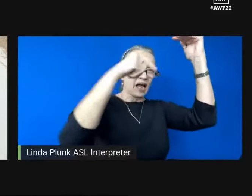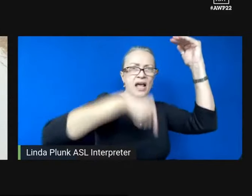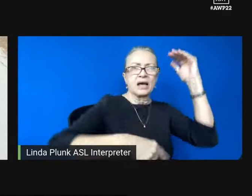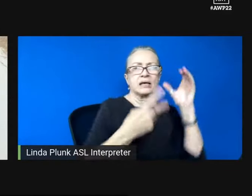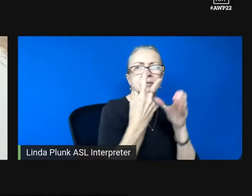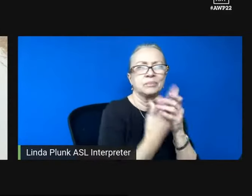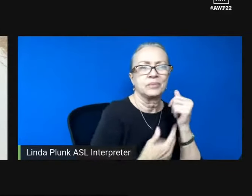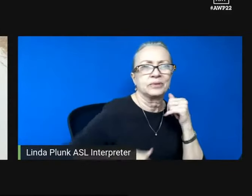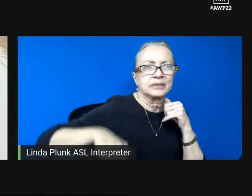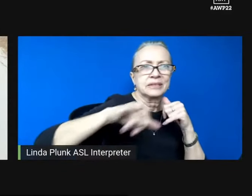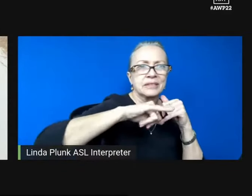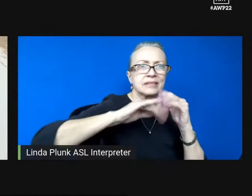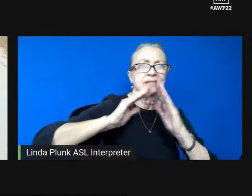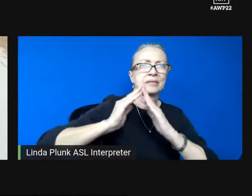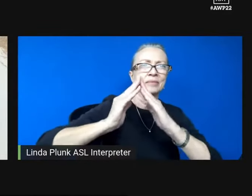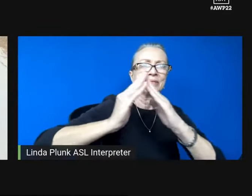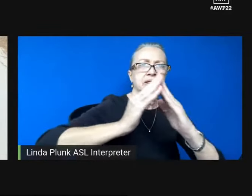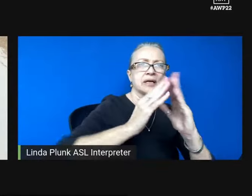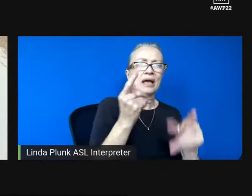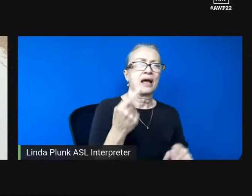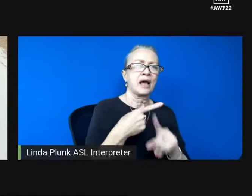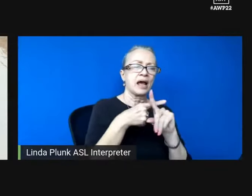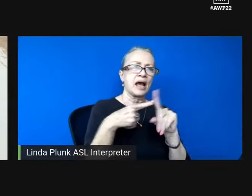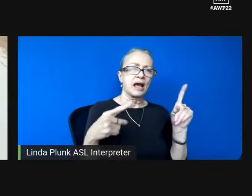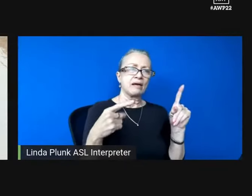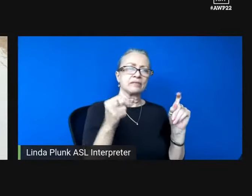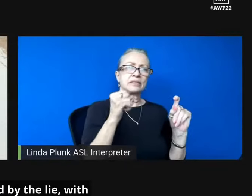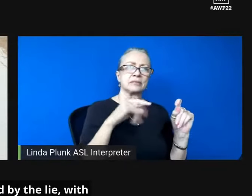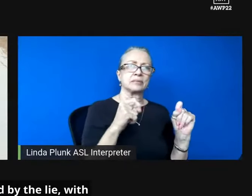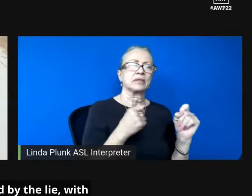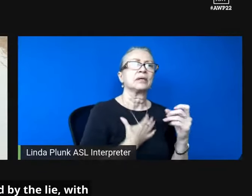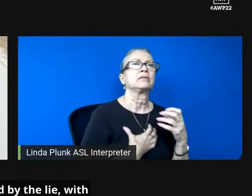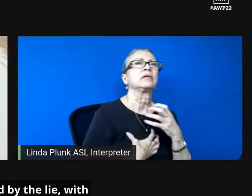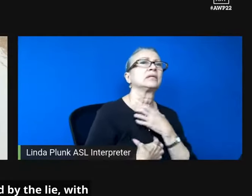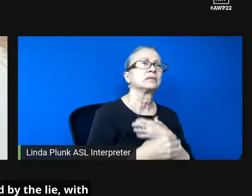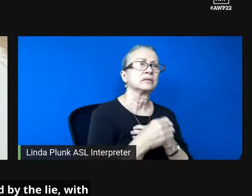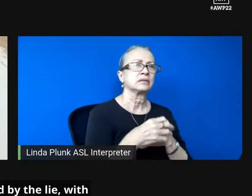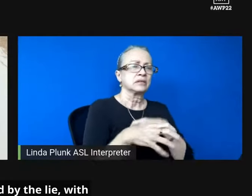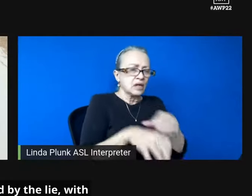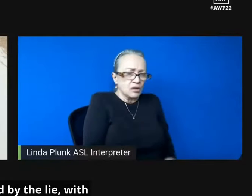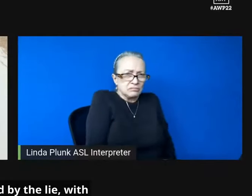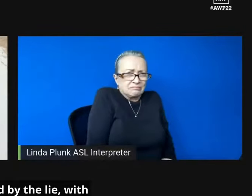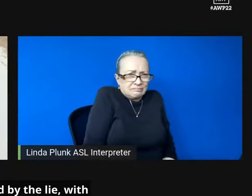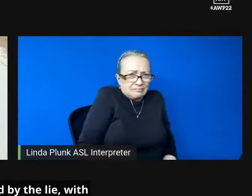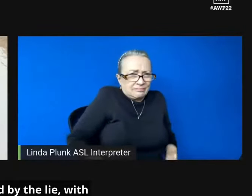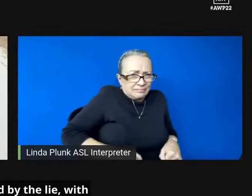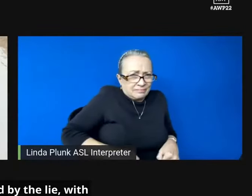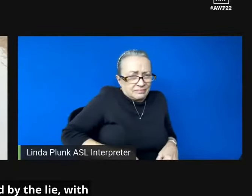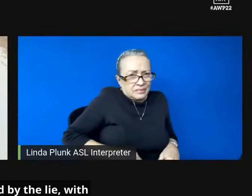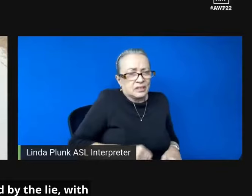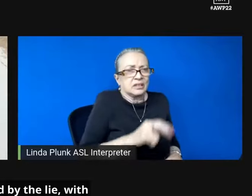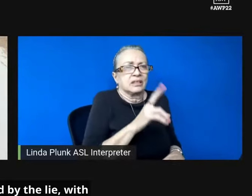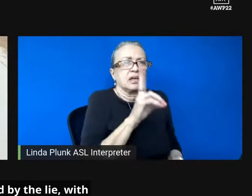slipped gasping clutching our hems ungoverned by the lie with fists